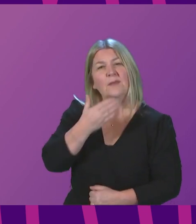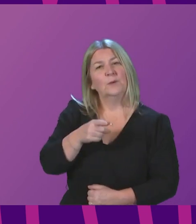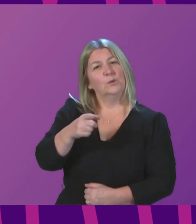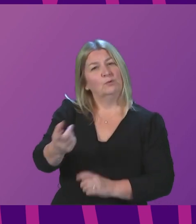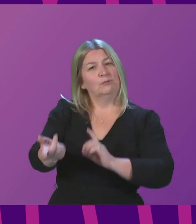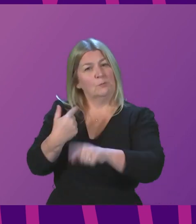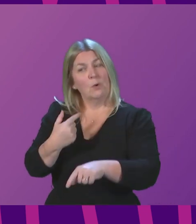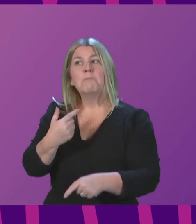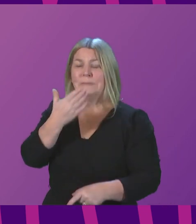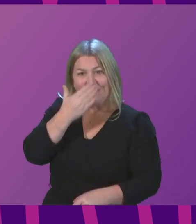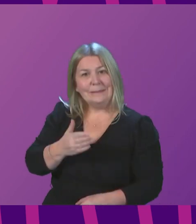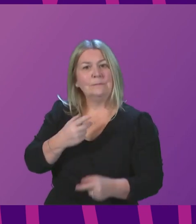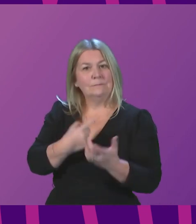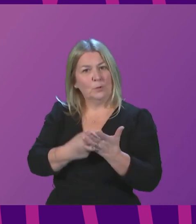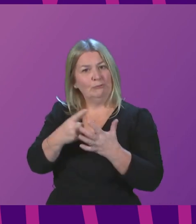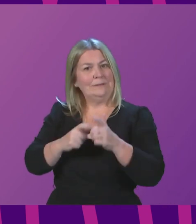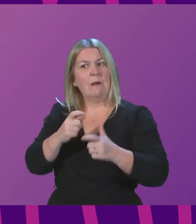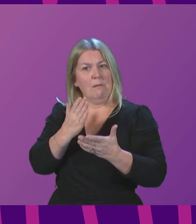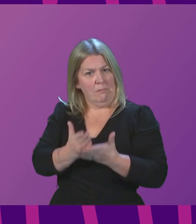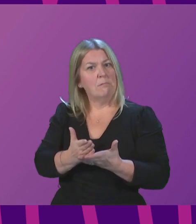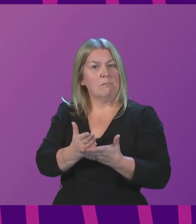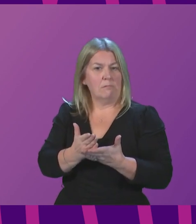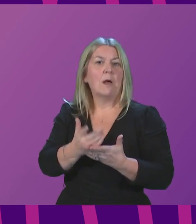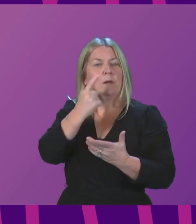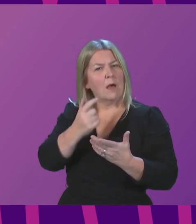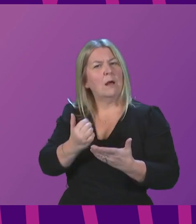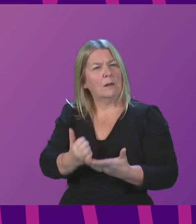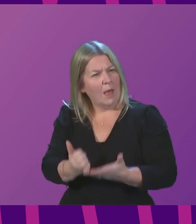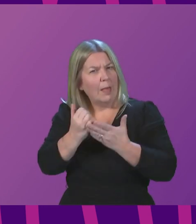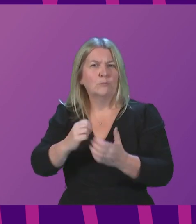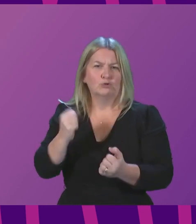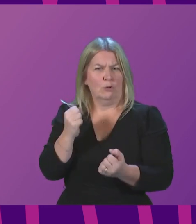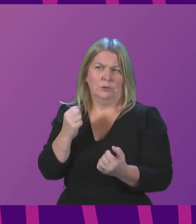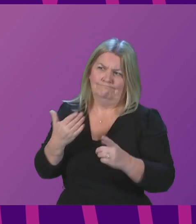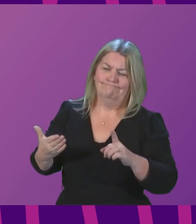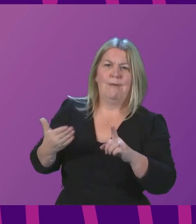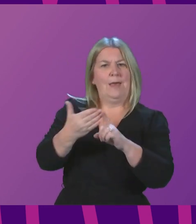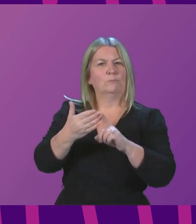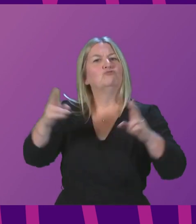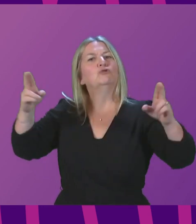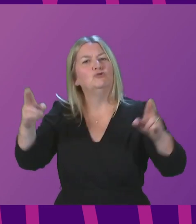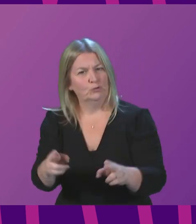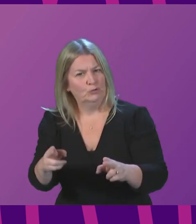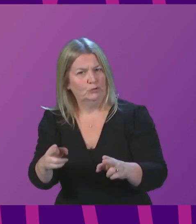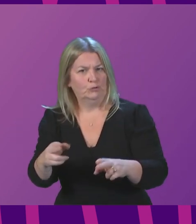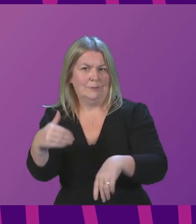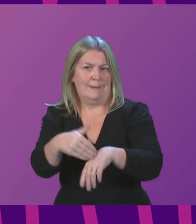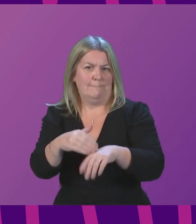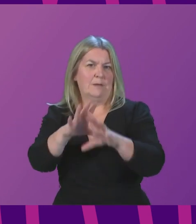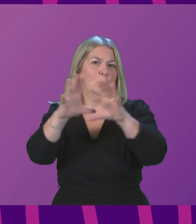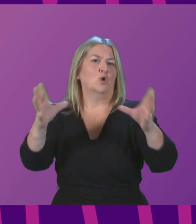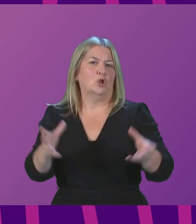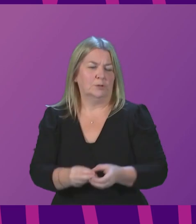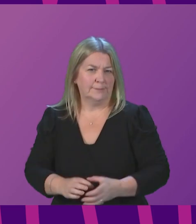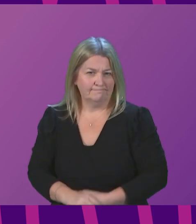recycling is just one way that we actually can reduce our impact on the planet, and it is obvious that the COVID-19 pandemic has had a negative impact